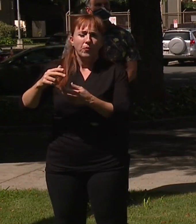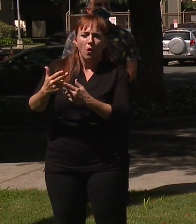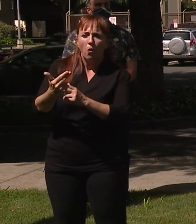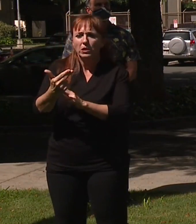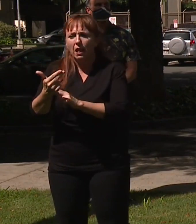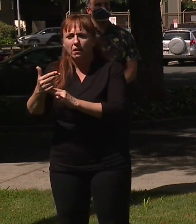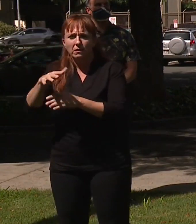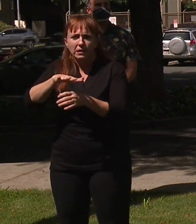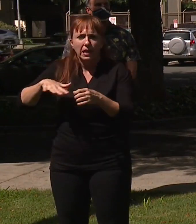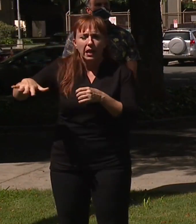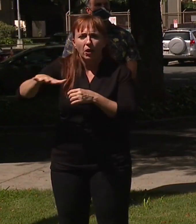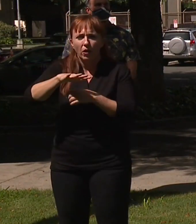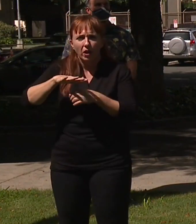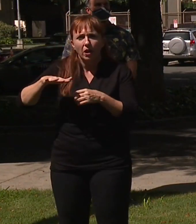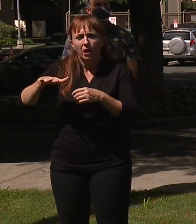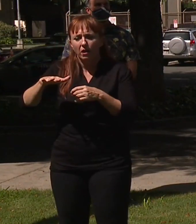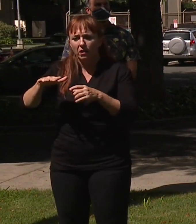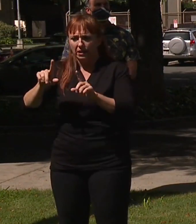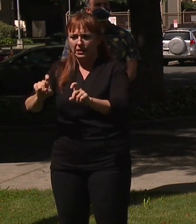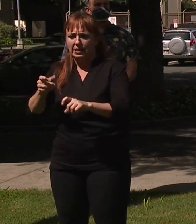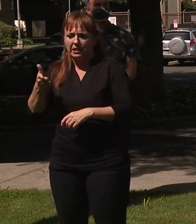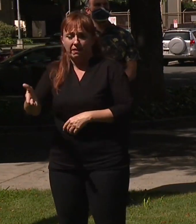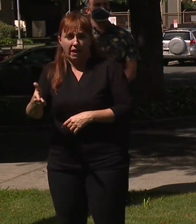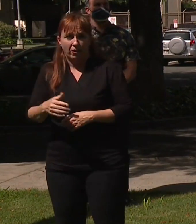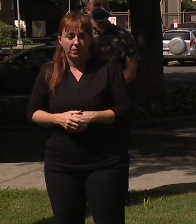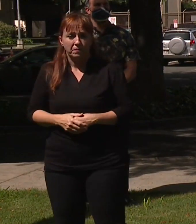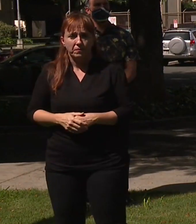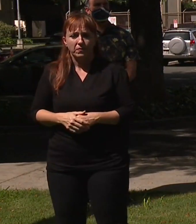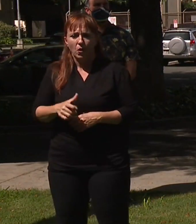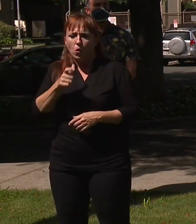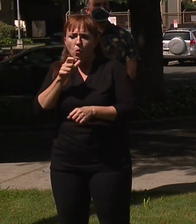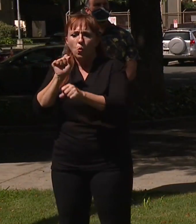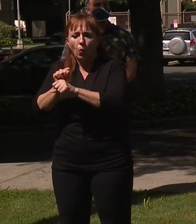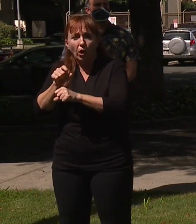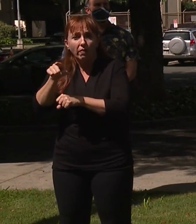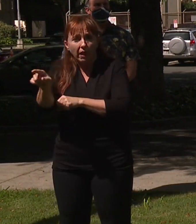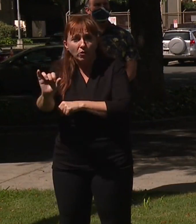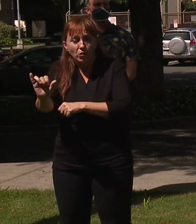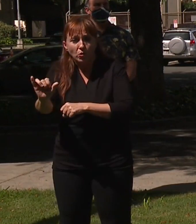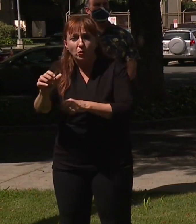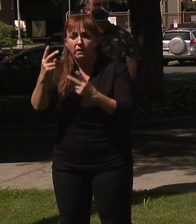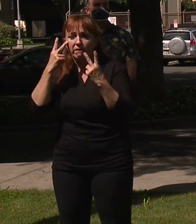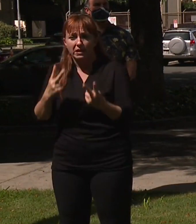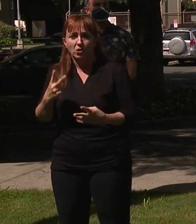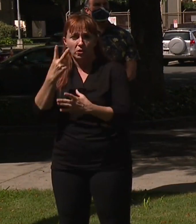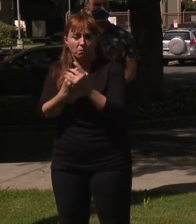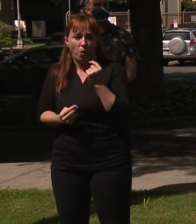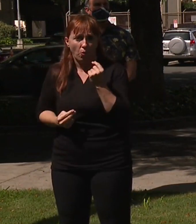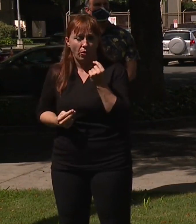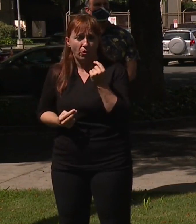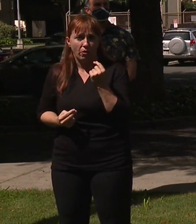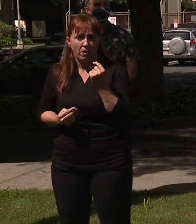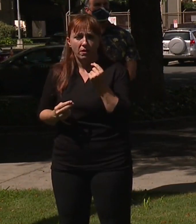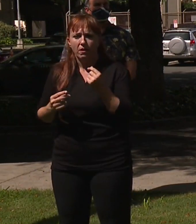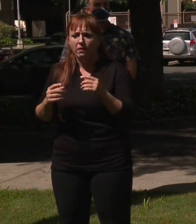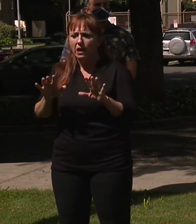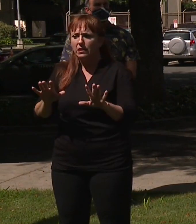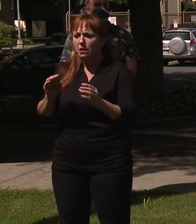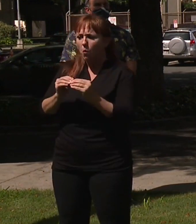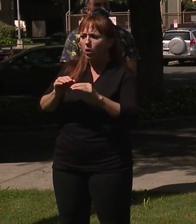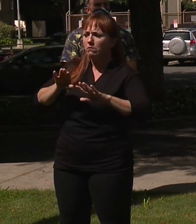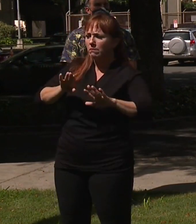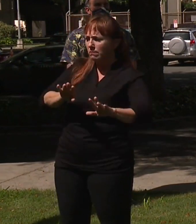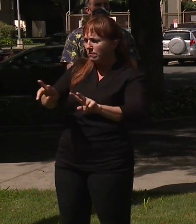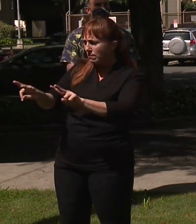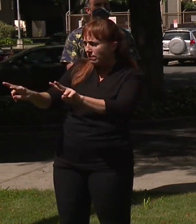So as visitors come back, we start testing, not visitors, but those who work in the visitor industry, which would give us some of that assurance. I